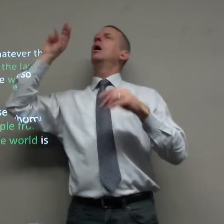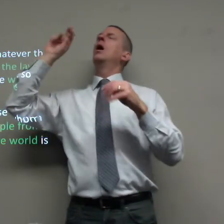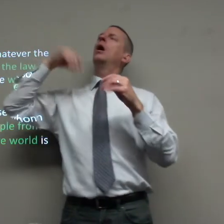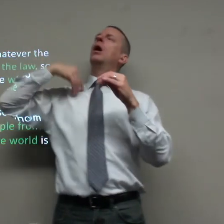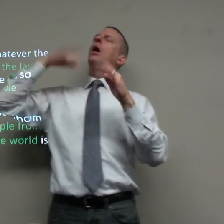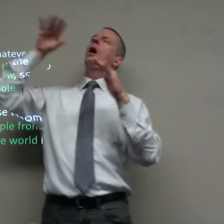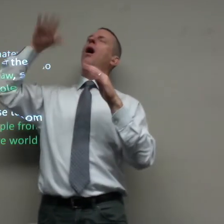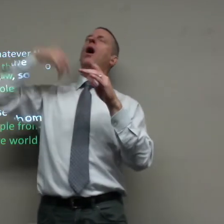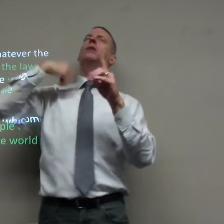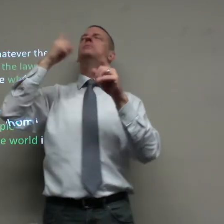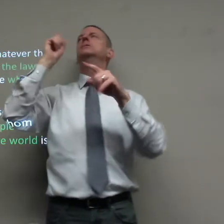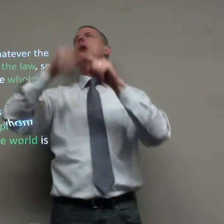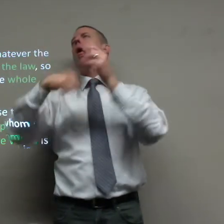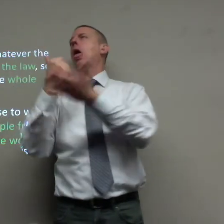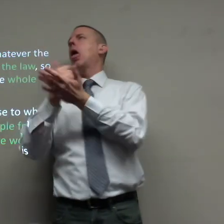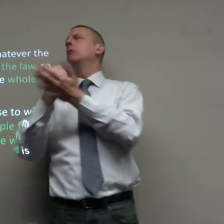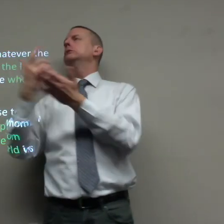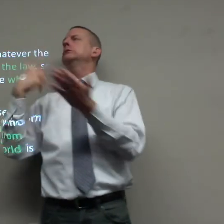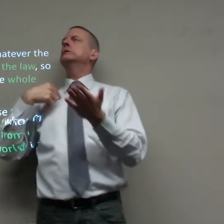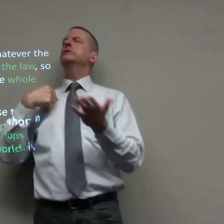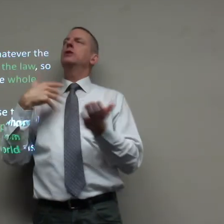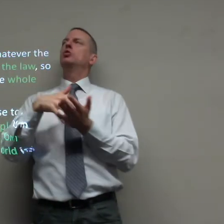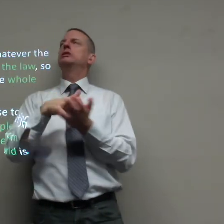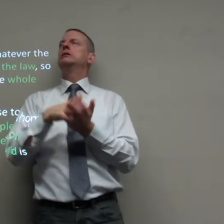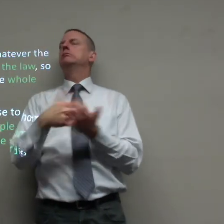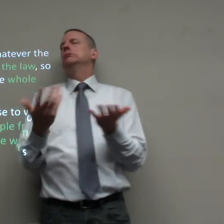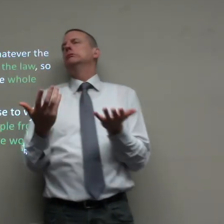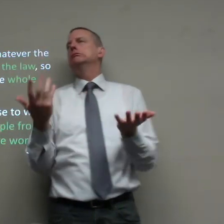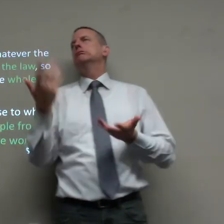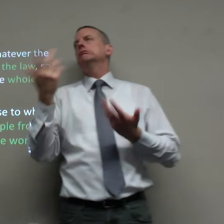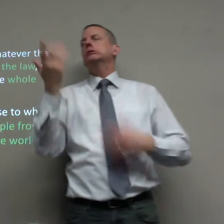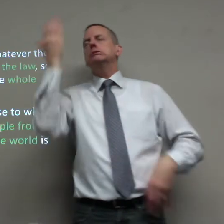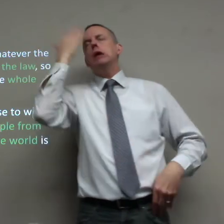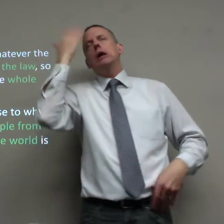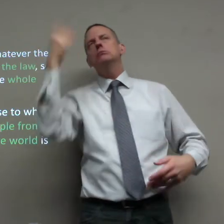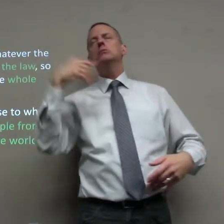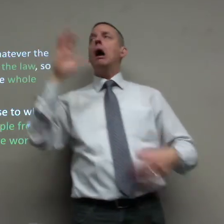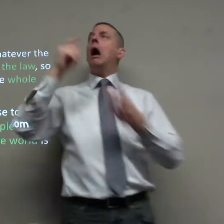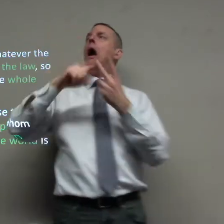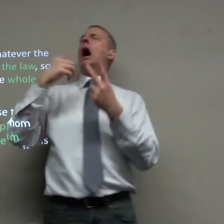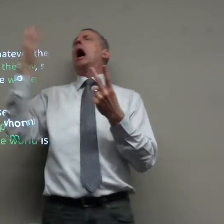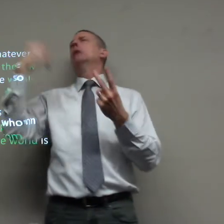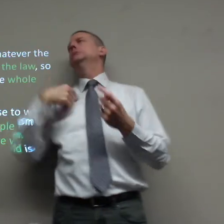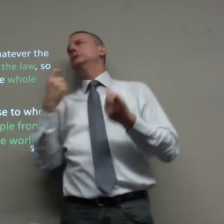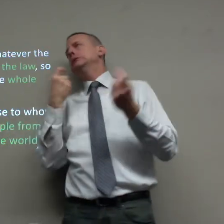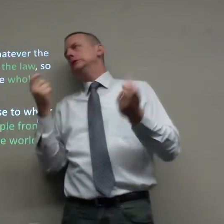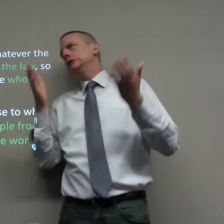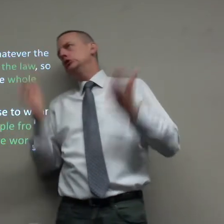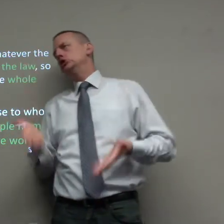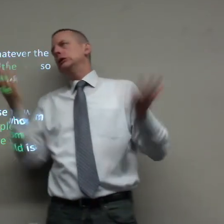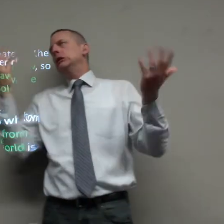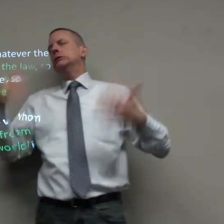oh but oh I can't help it I'm weak blah blah I'm a sinner